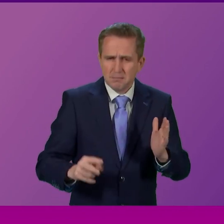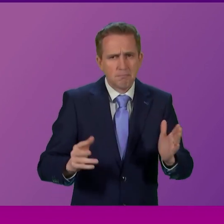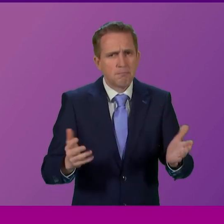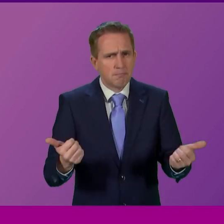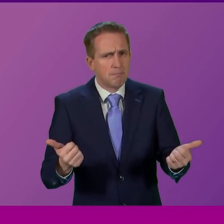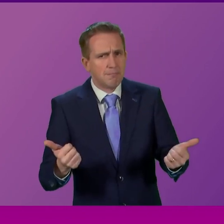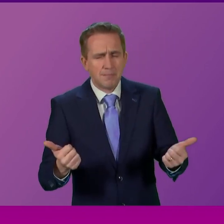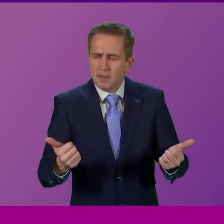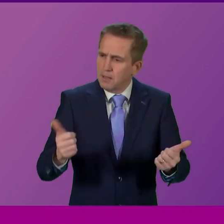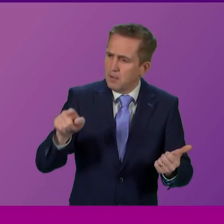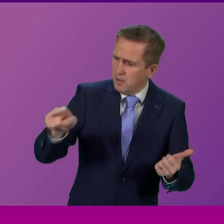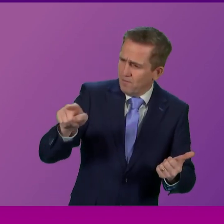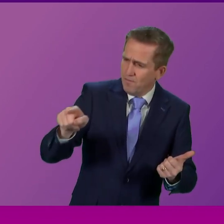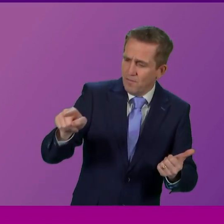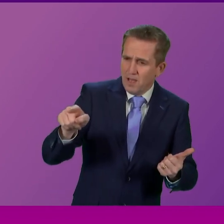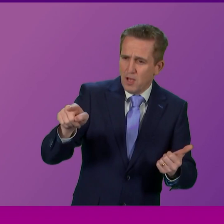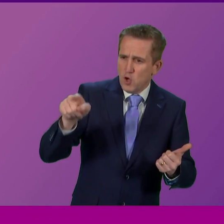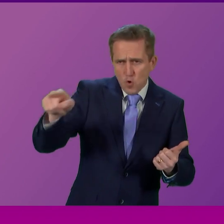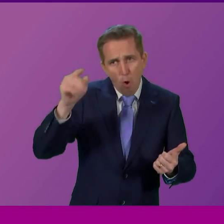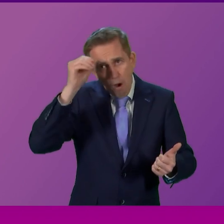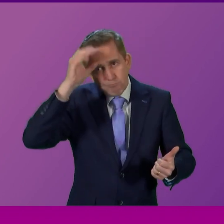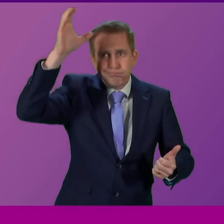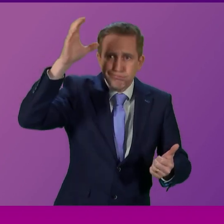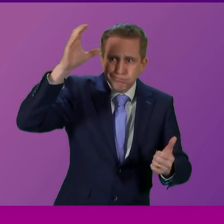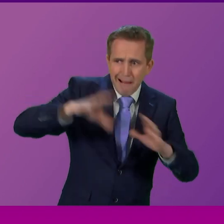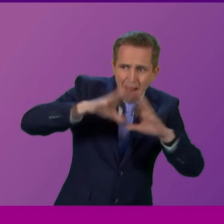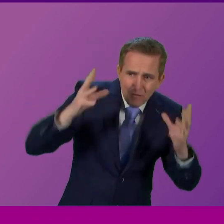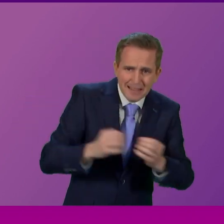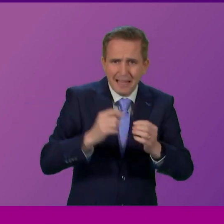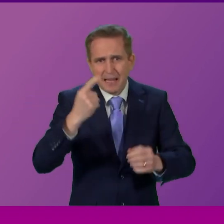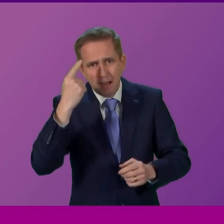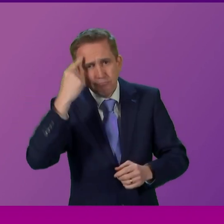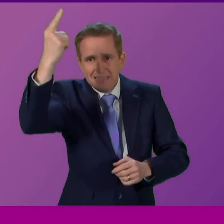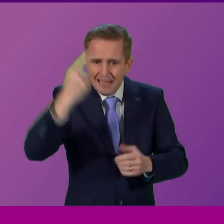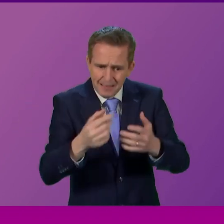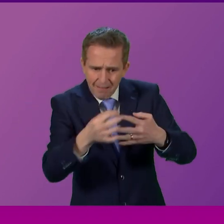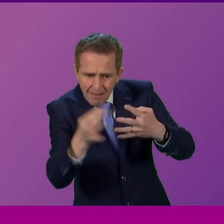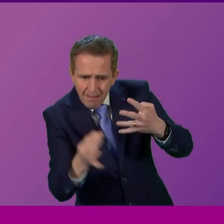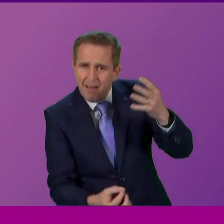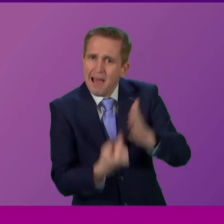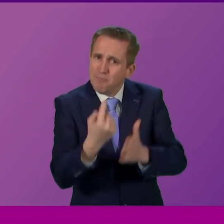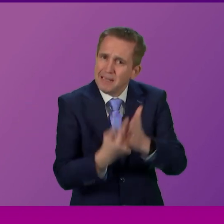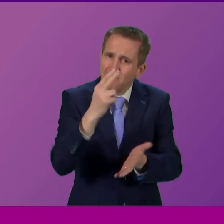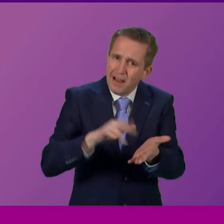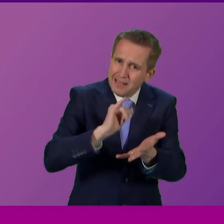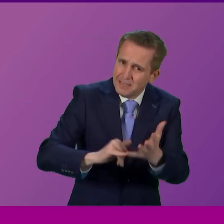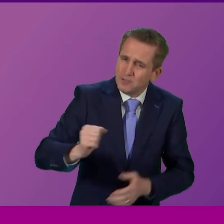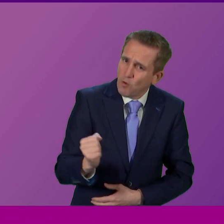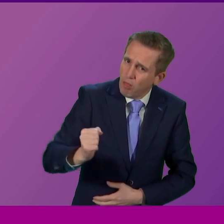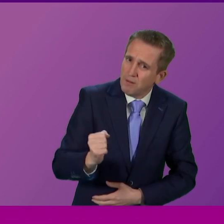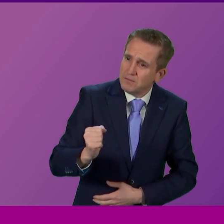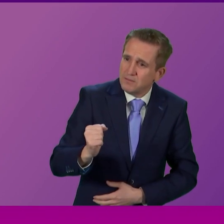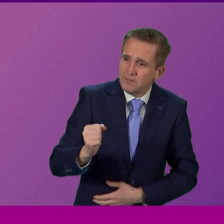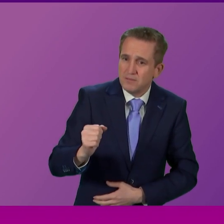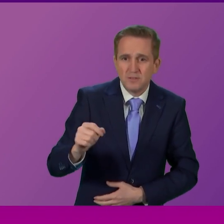if Dr. Sandish Gohani was the oracle he claims to be and could have predicted every single one of the pressures the NHS is facing, he